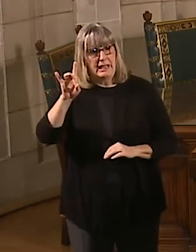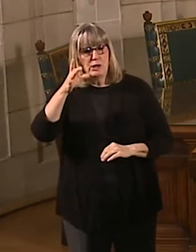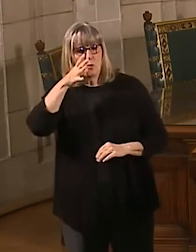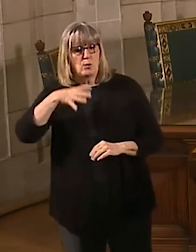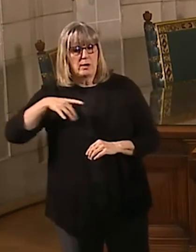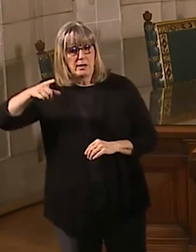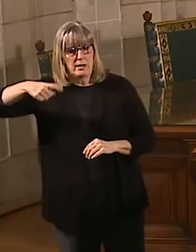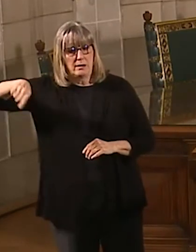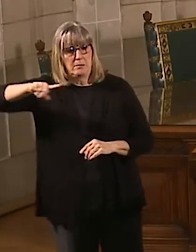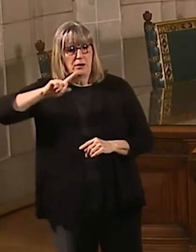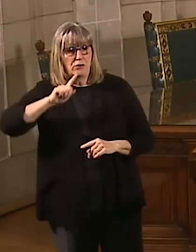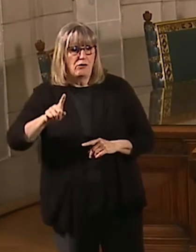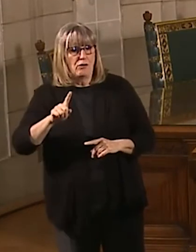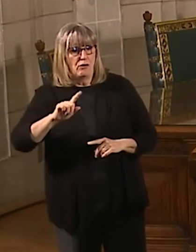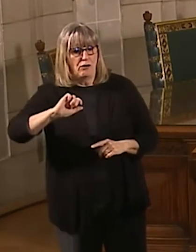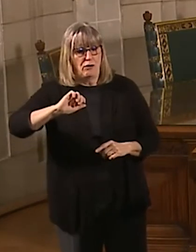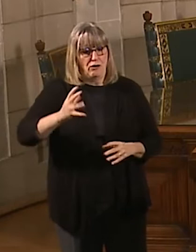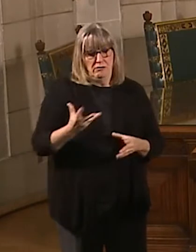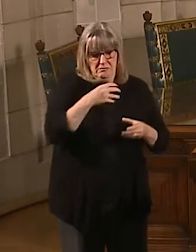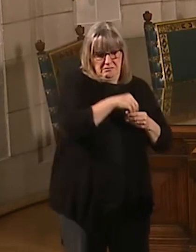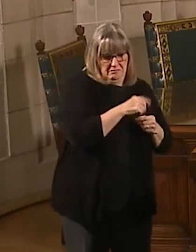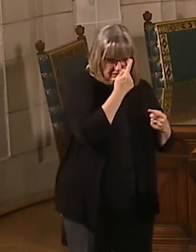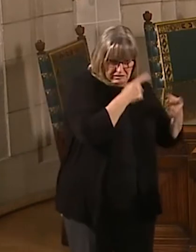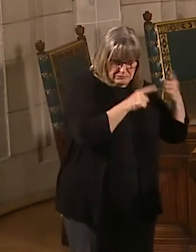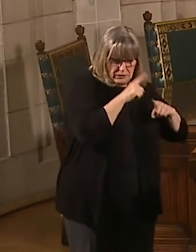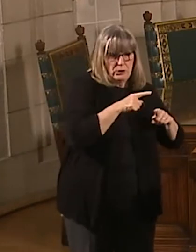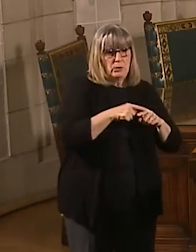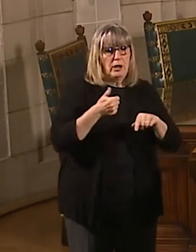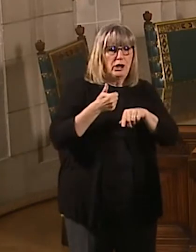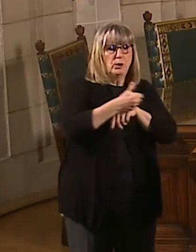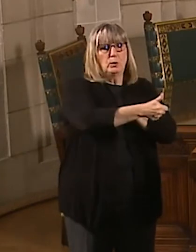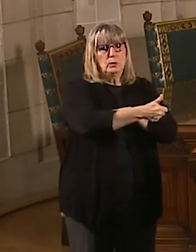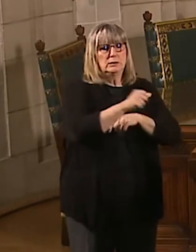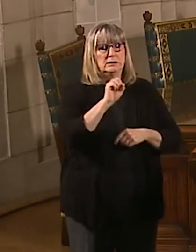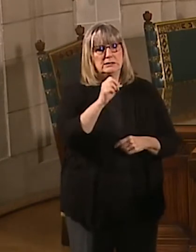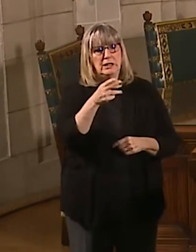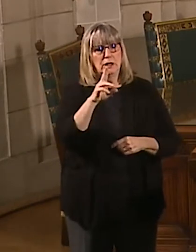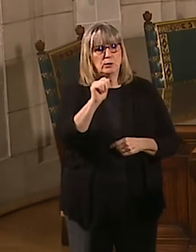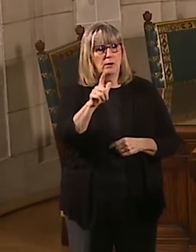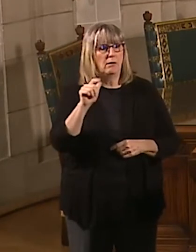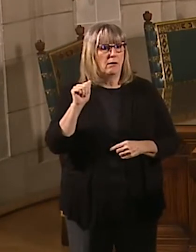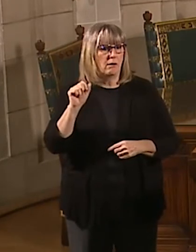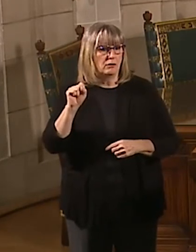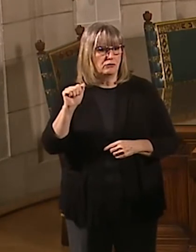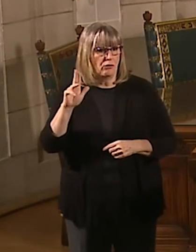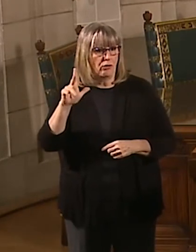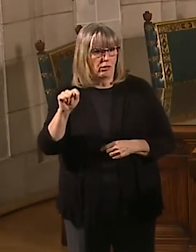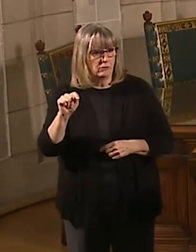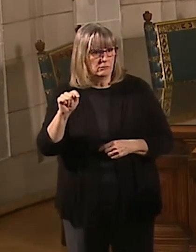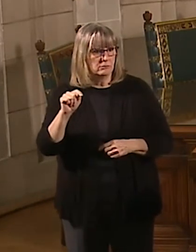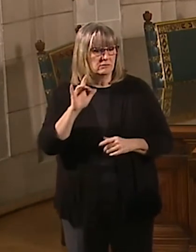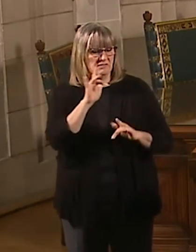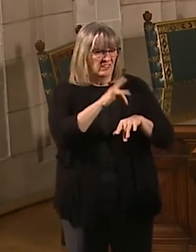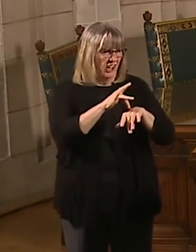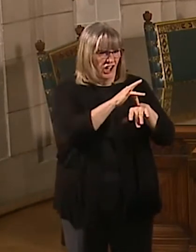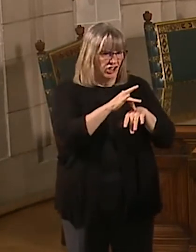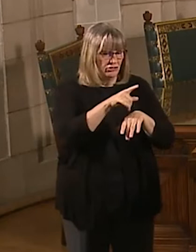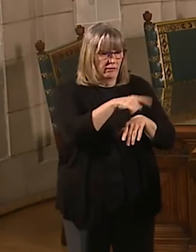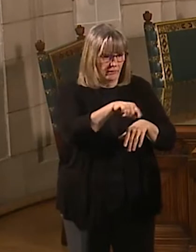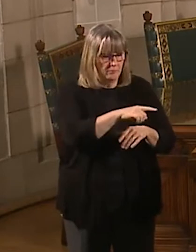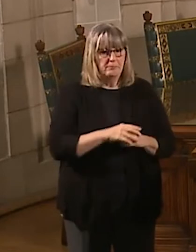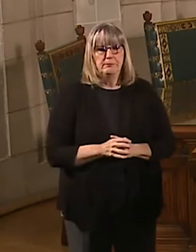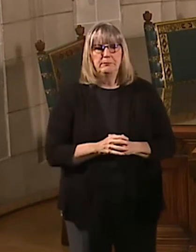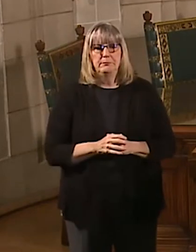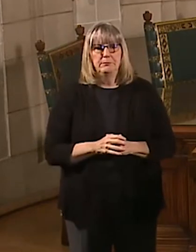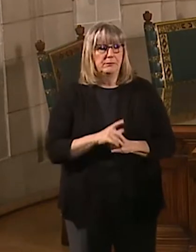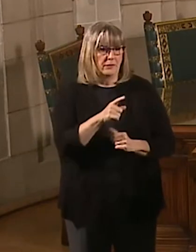behind to accuse him of sexual assault and groping him and so forth. And I would